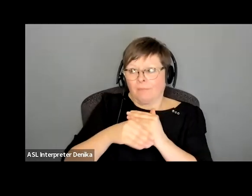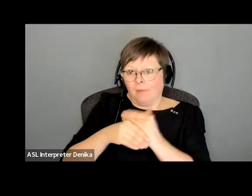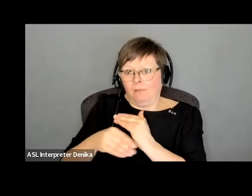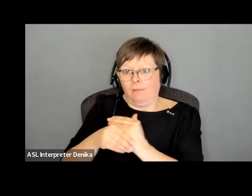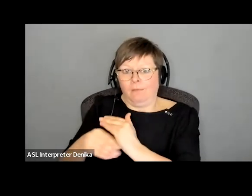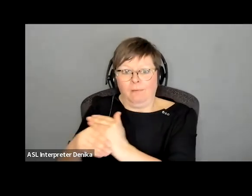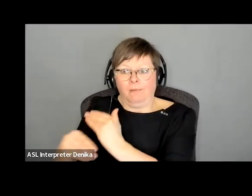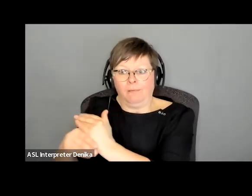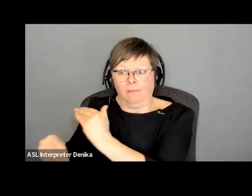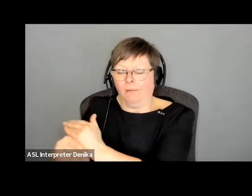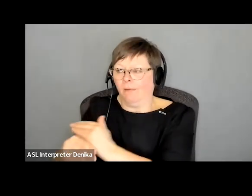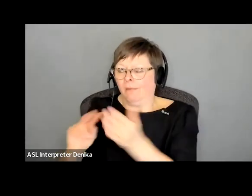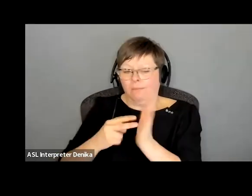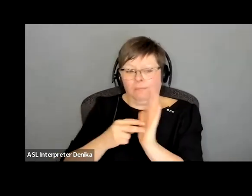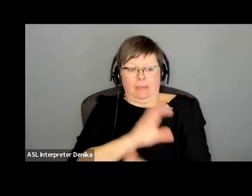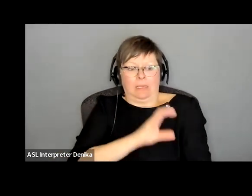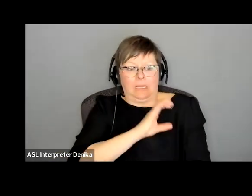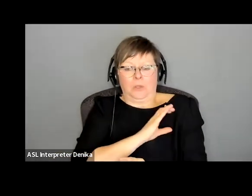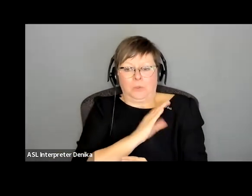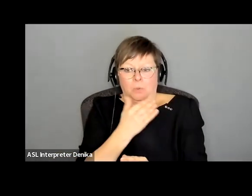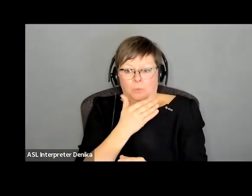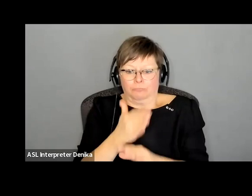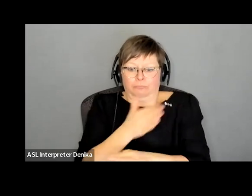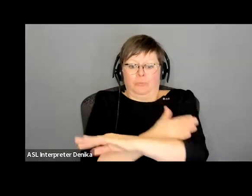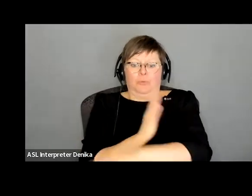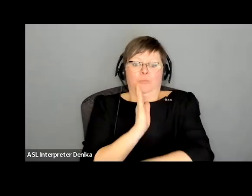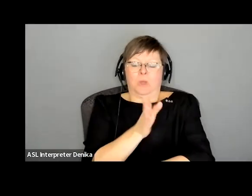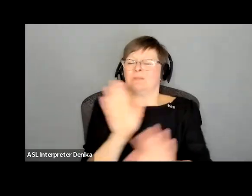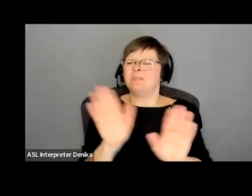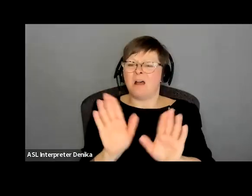what's in here and how you connect to that part